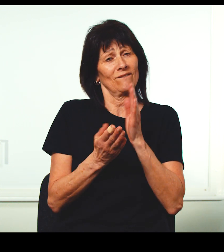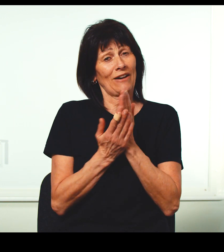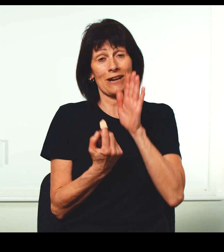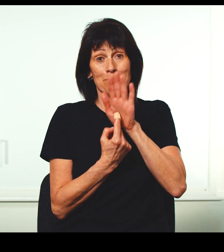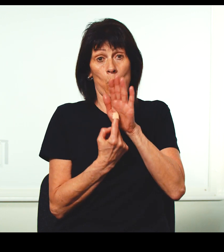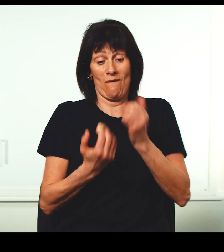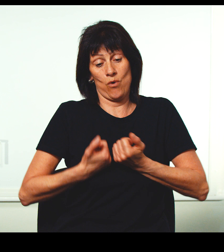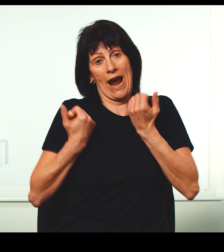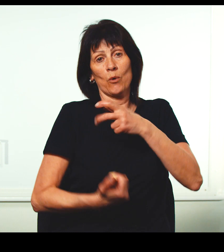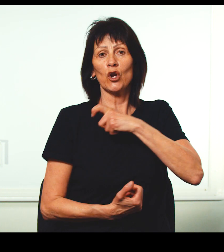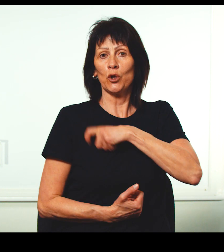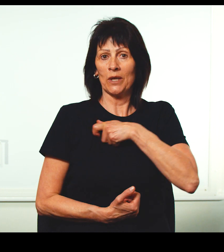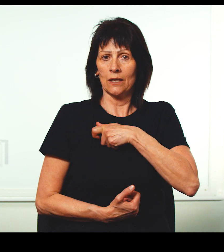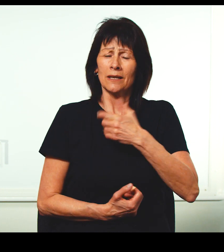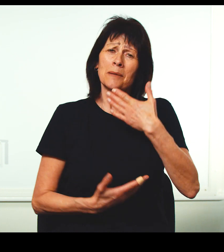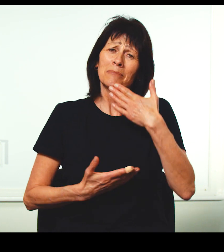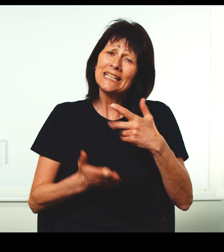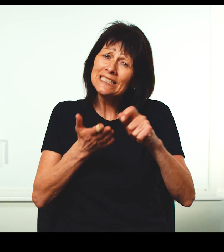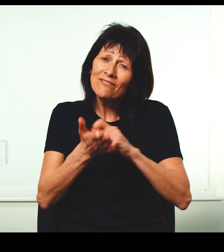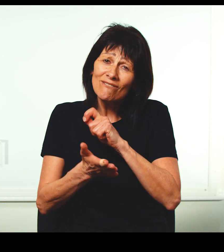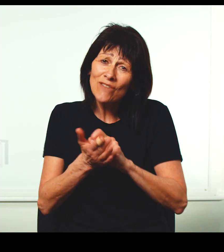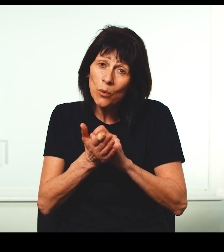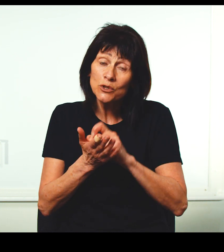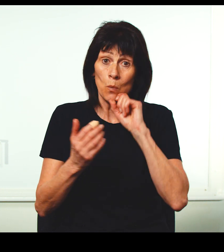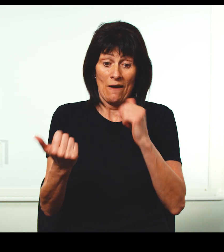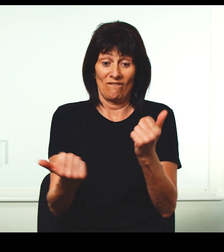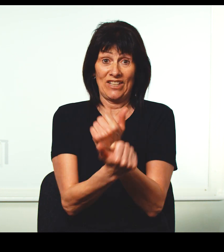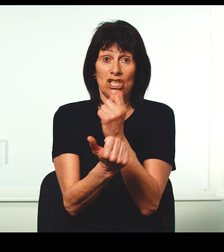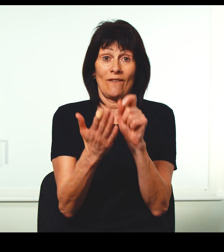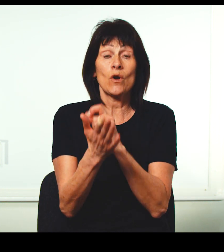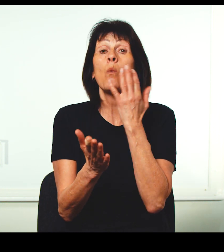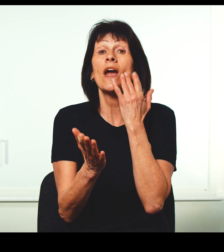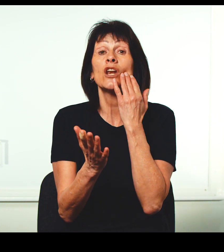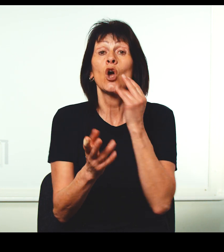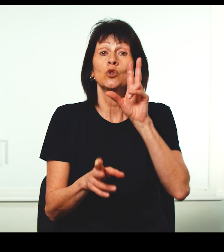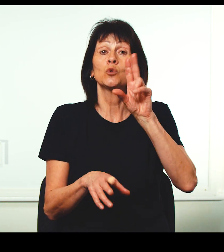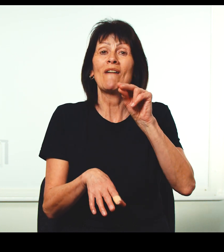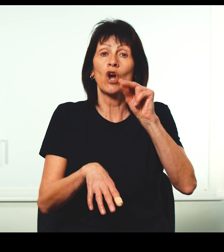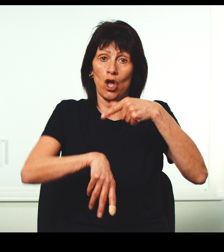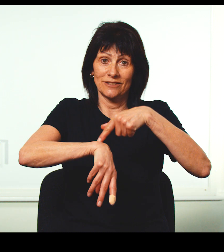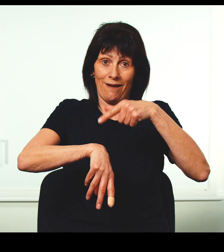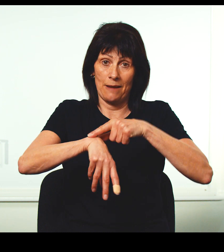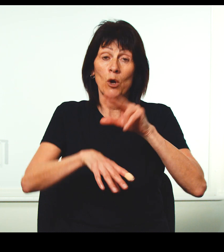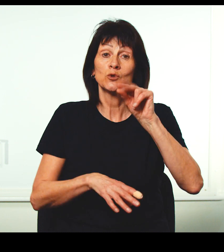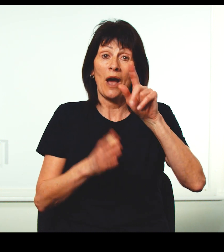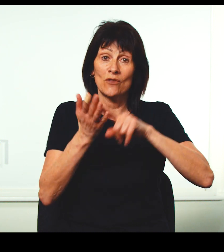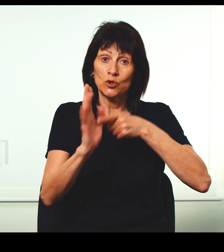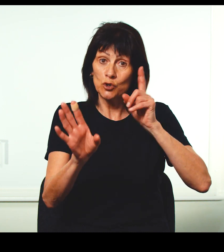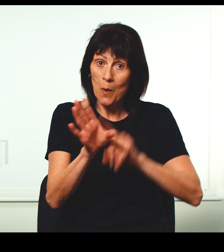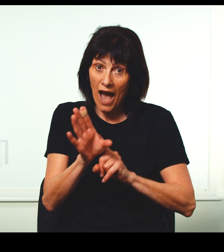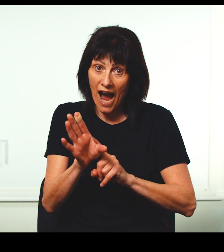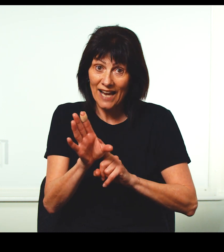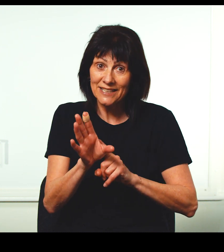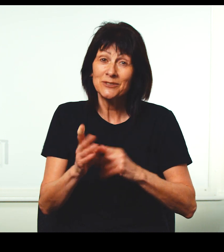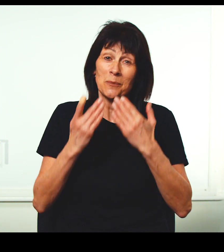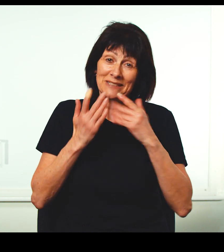They all play an important part in equities democracy and are vital to the future health of our union. So